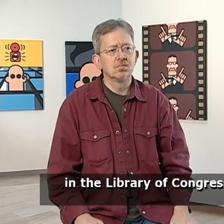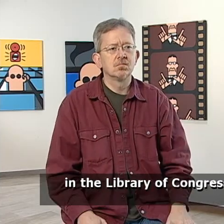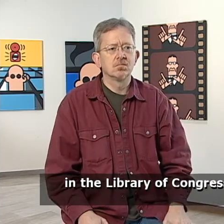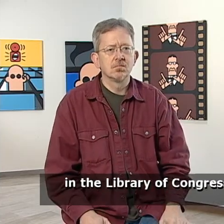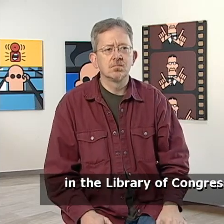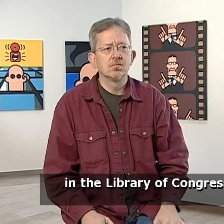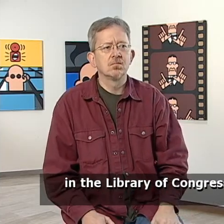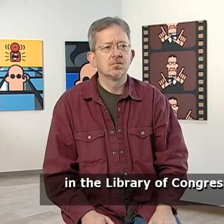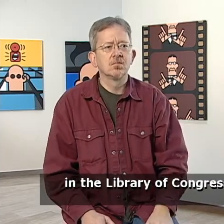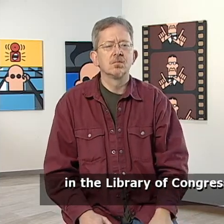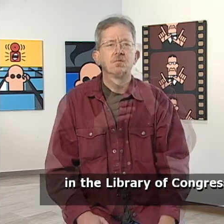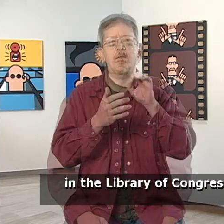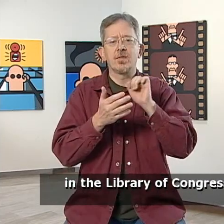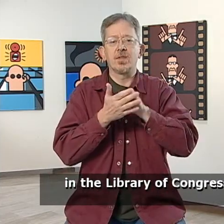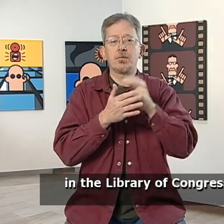ASL in the Library of Congress.